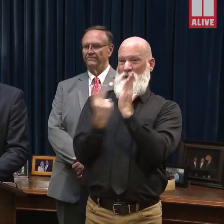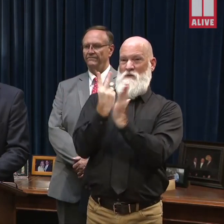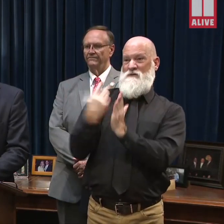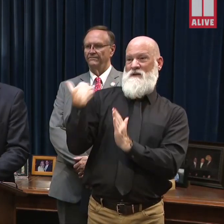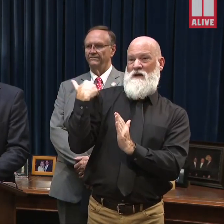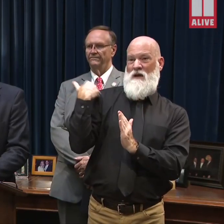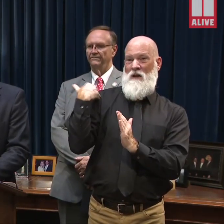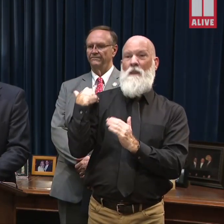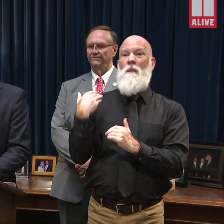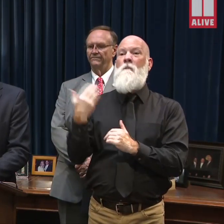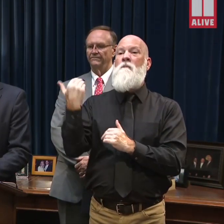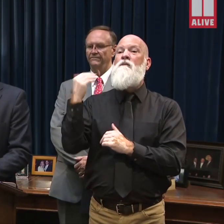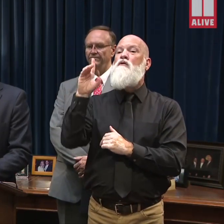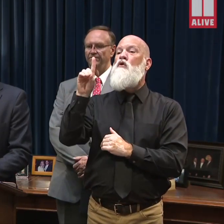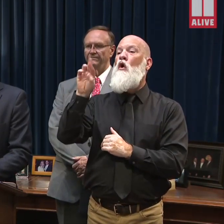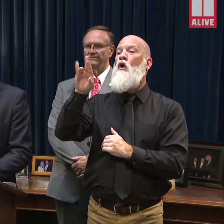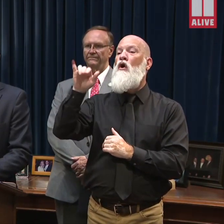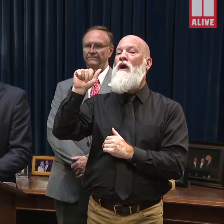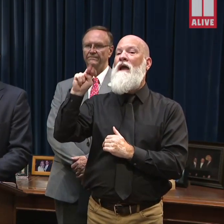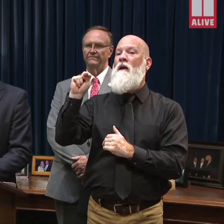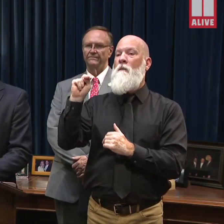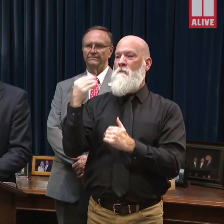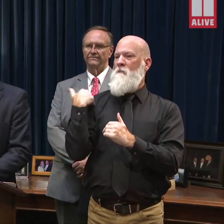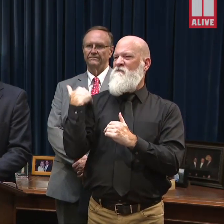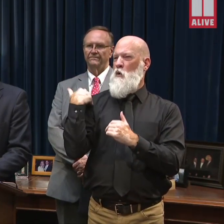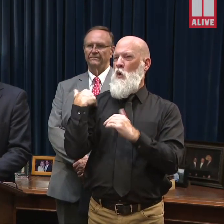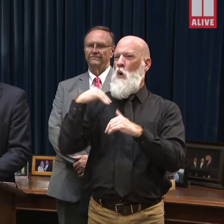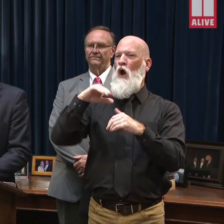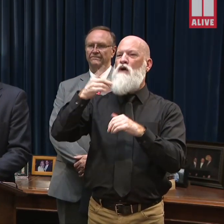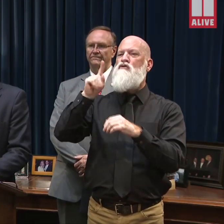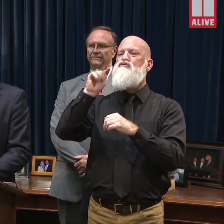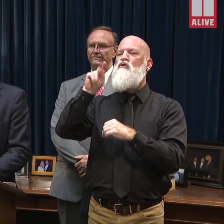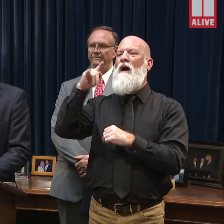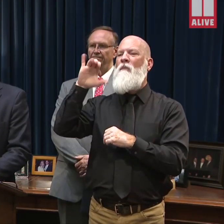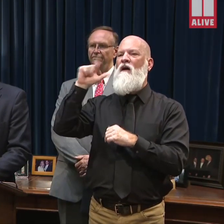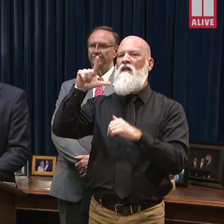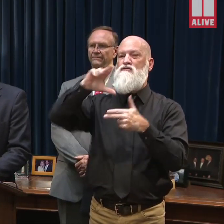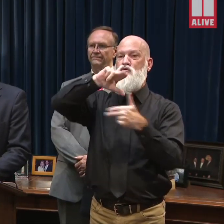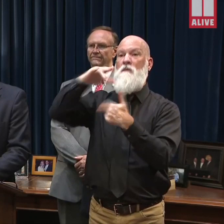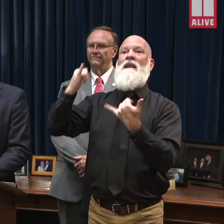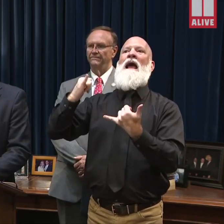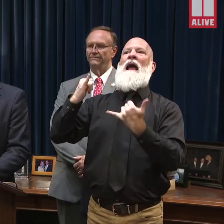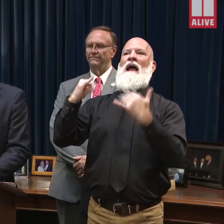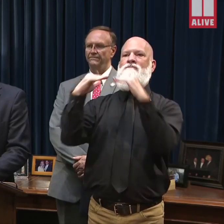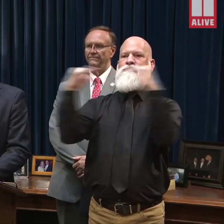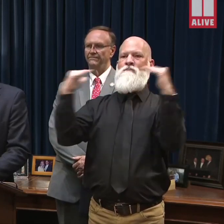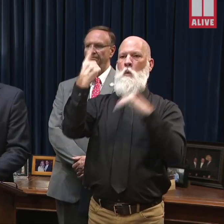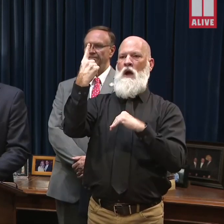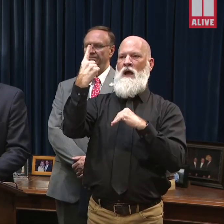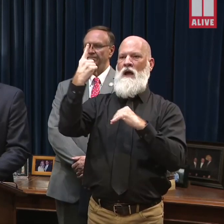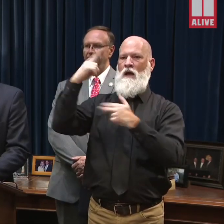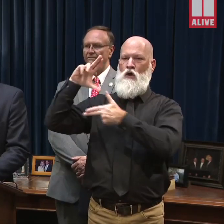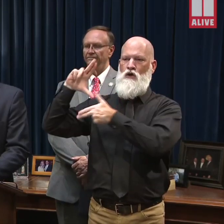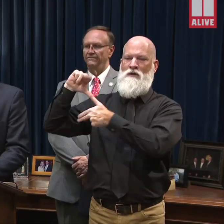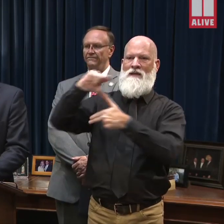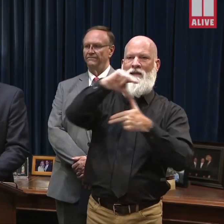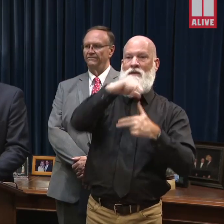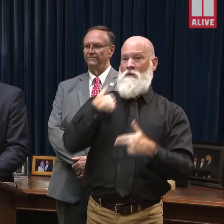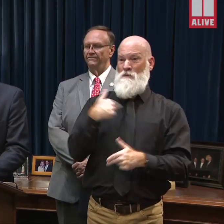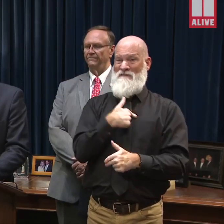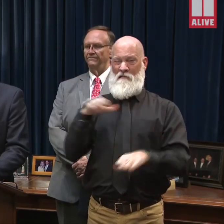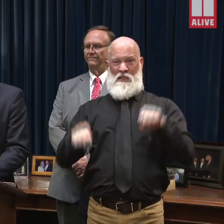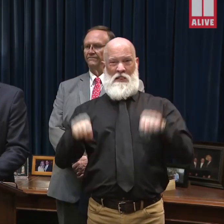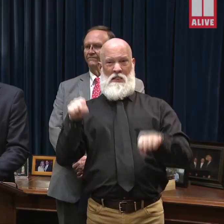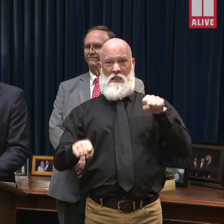very uncertain, but we're committed to the safety of Georgia families across our state. And as we move into the Labor Day